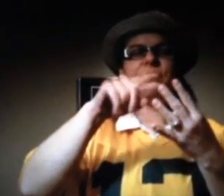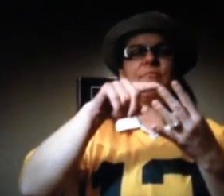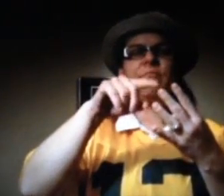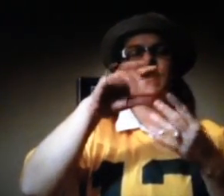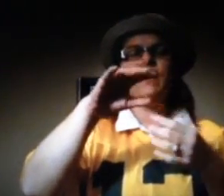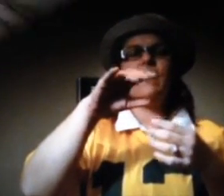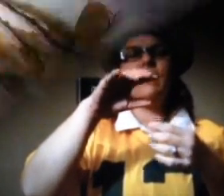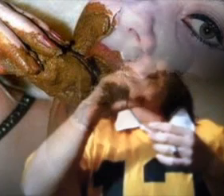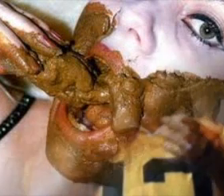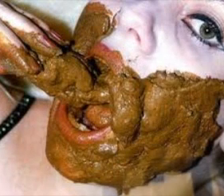So thank you.